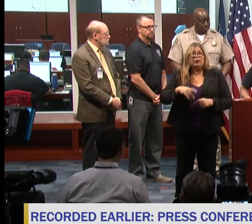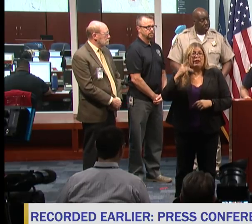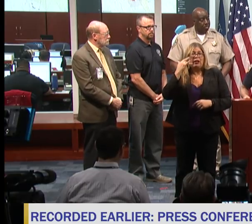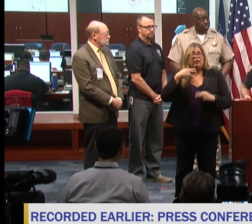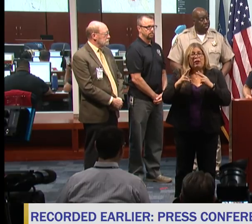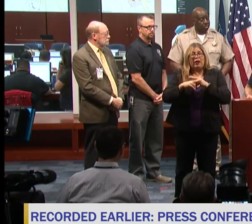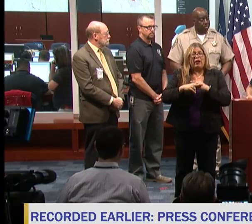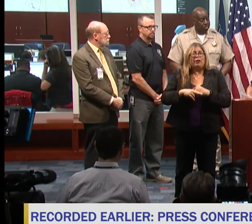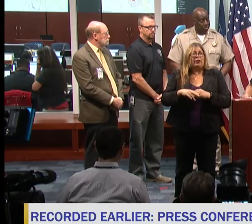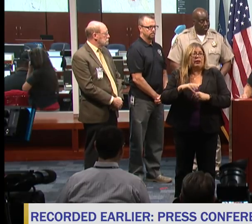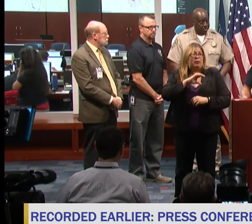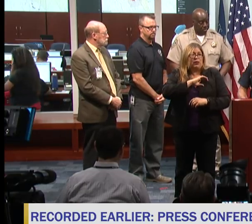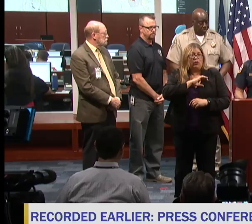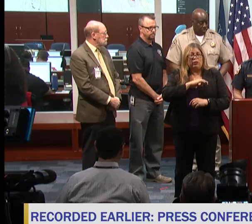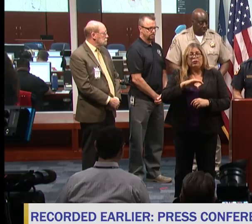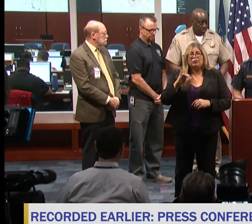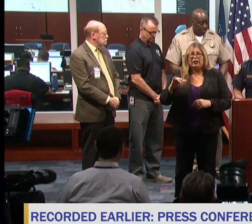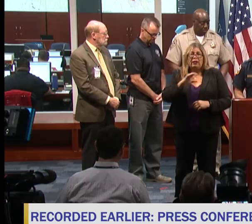Patrol Commissioner Warren Stanley.